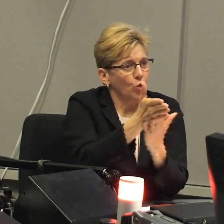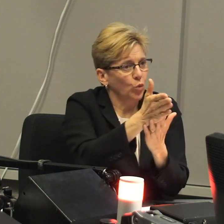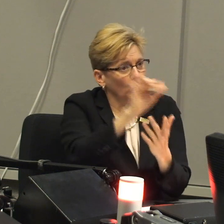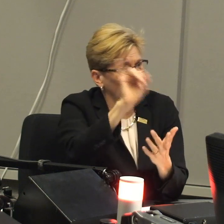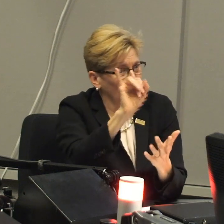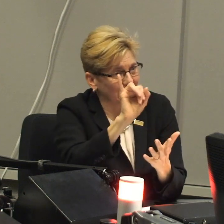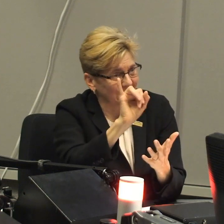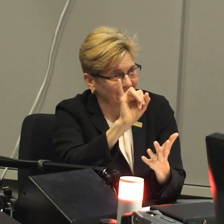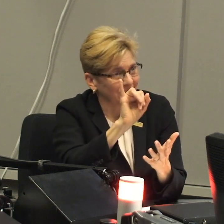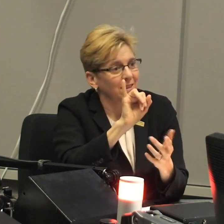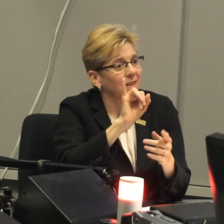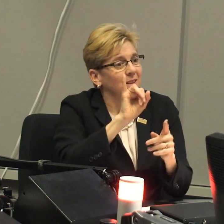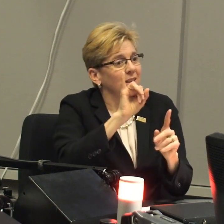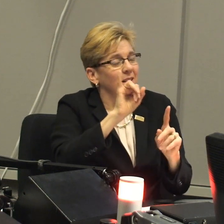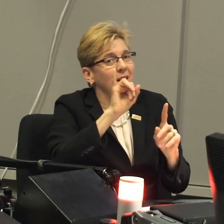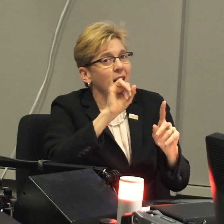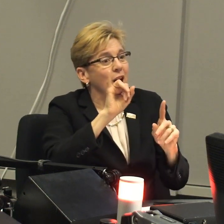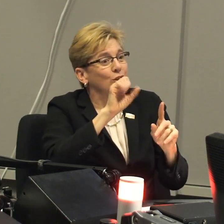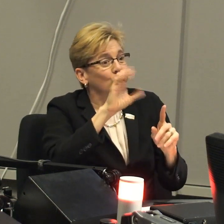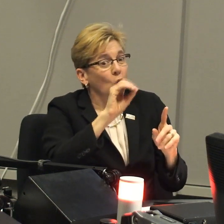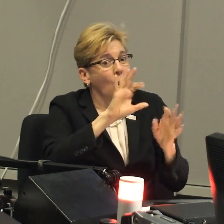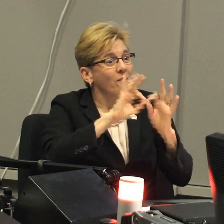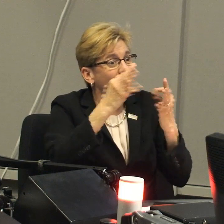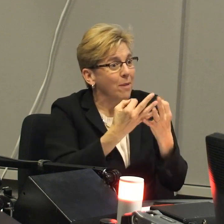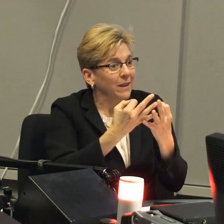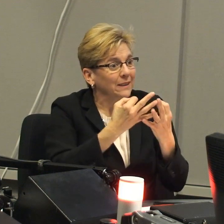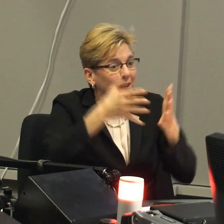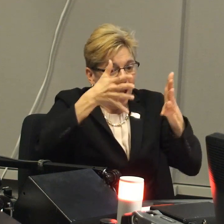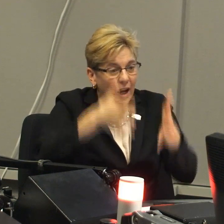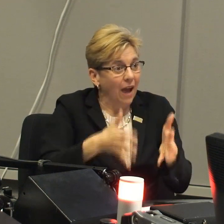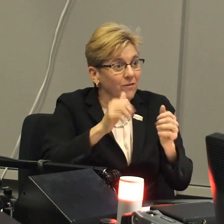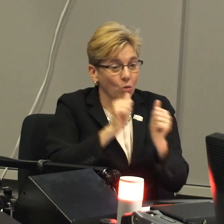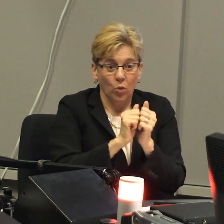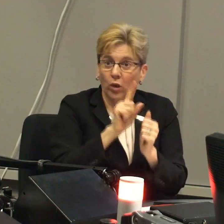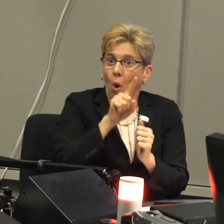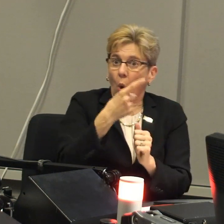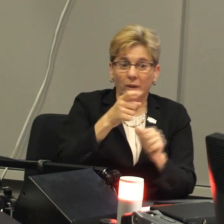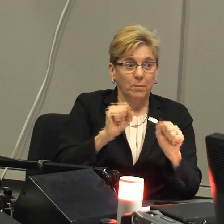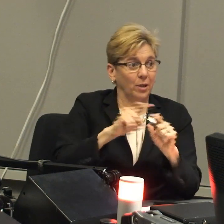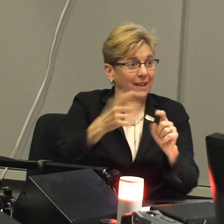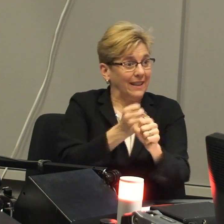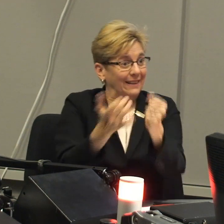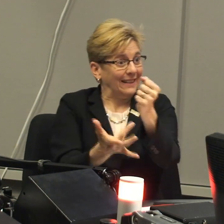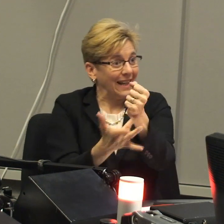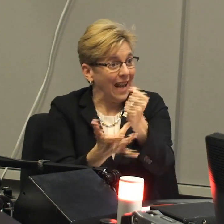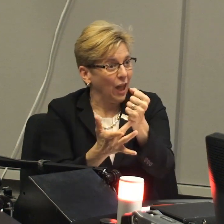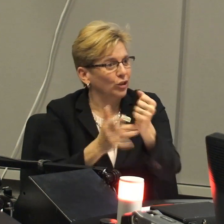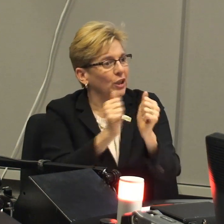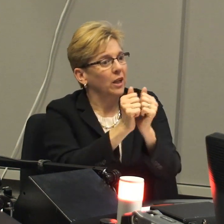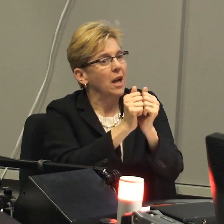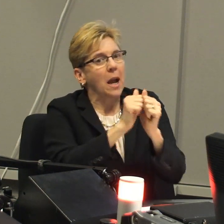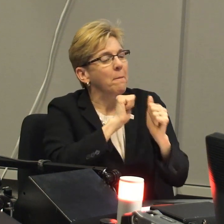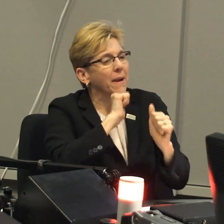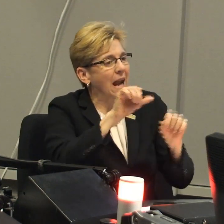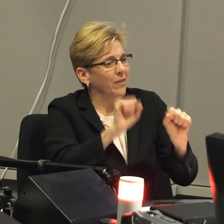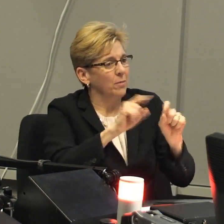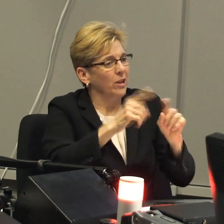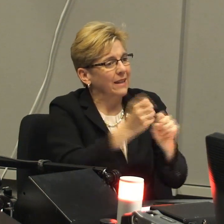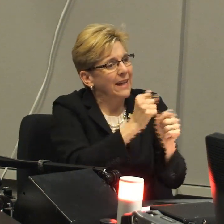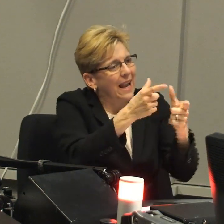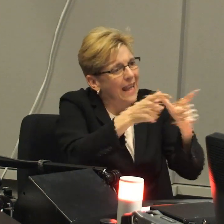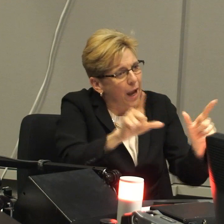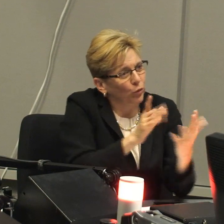you know, health care intervention through insurances. They don't cover that. So families are often left with only the ability to get the